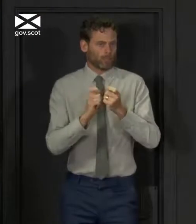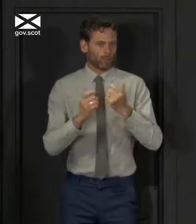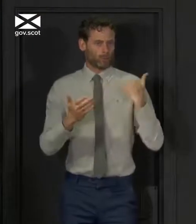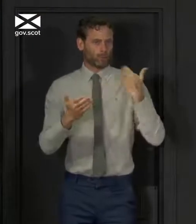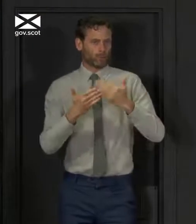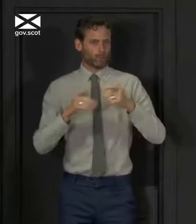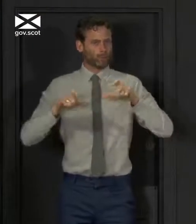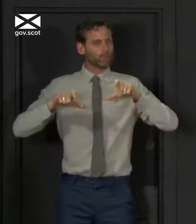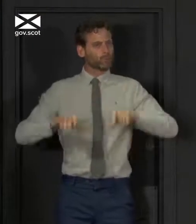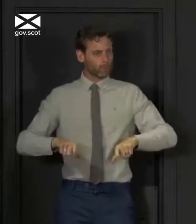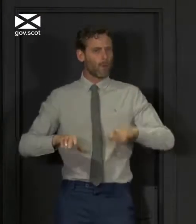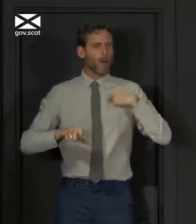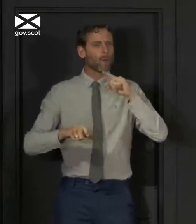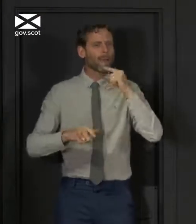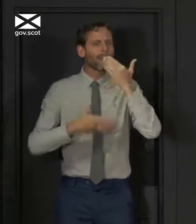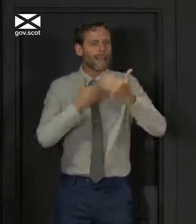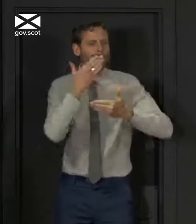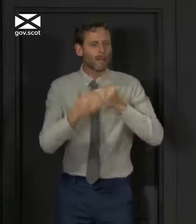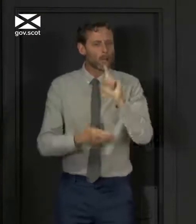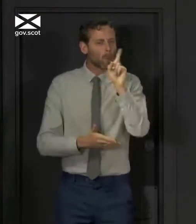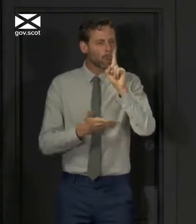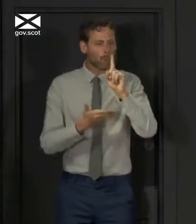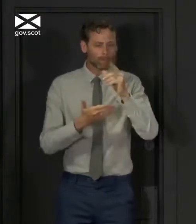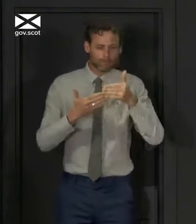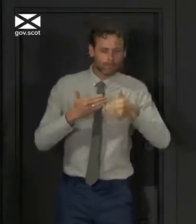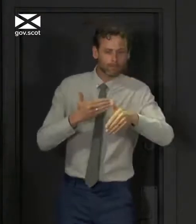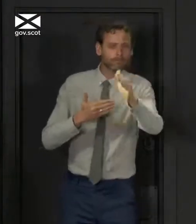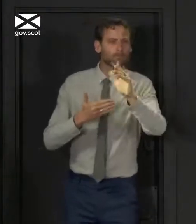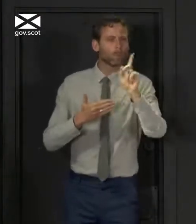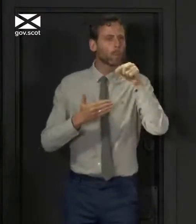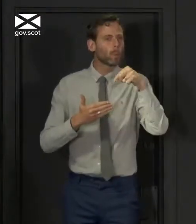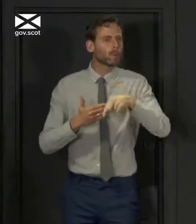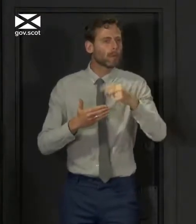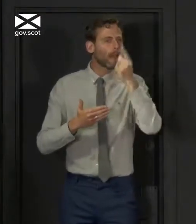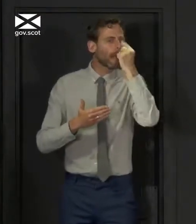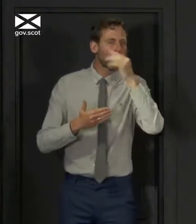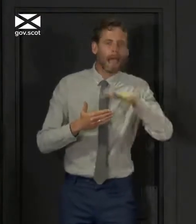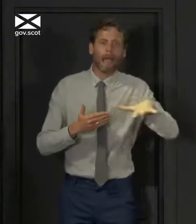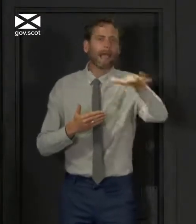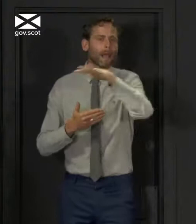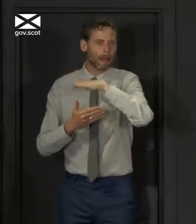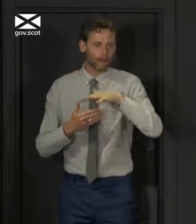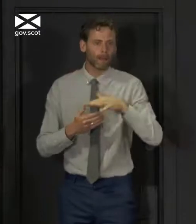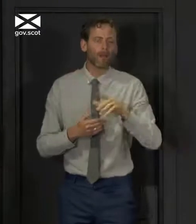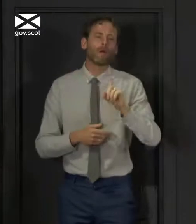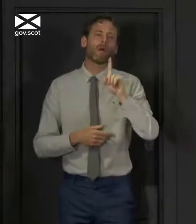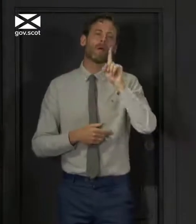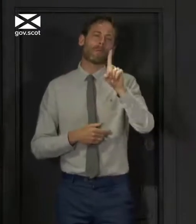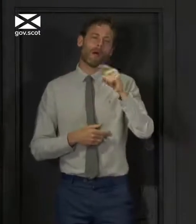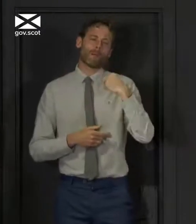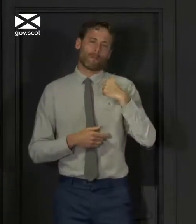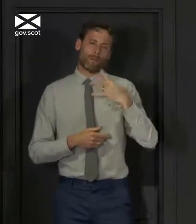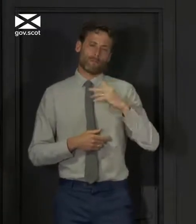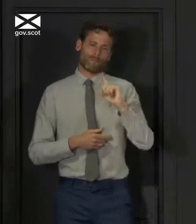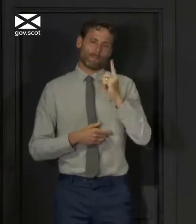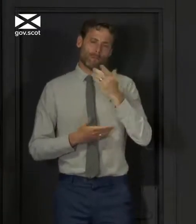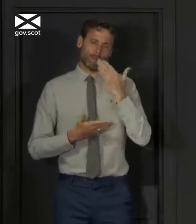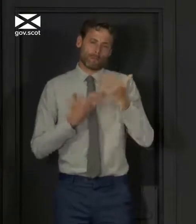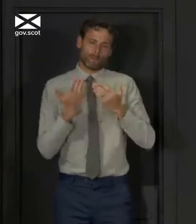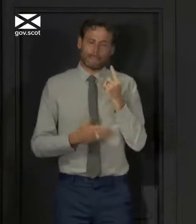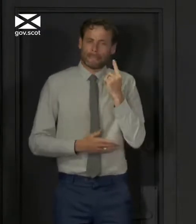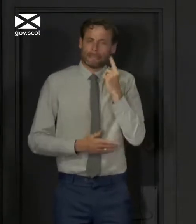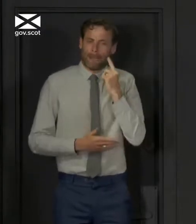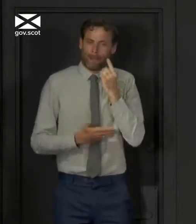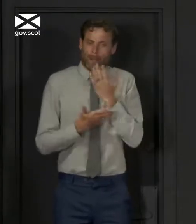I will set out what those changes are in a moment, but I want to begin with a simple but really important